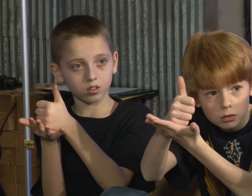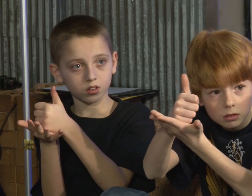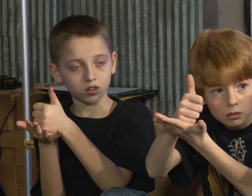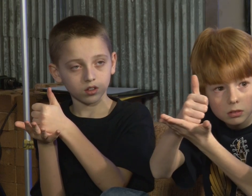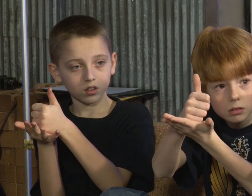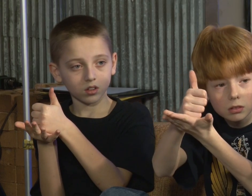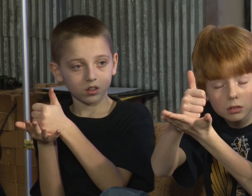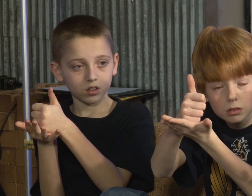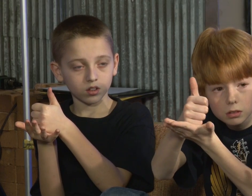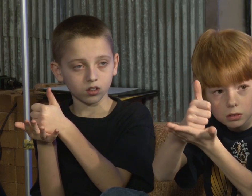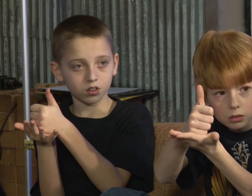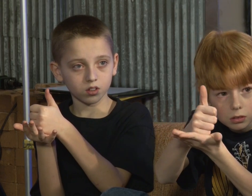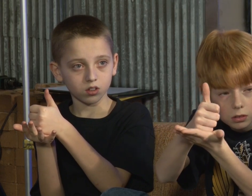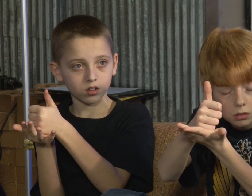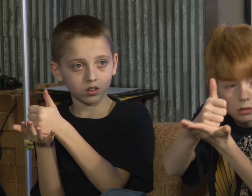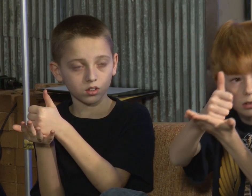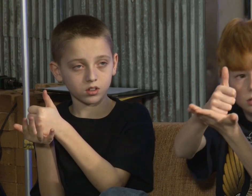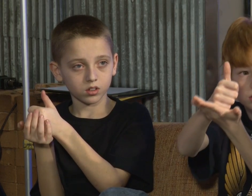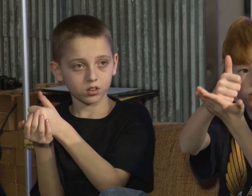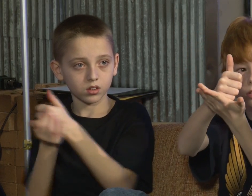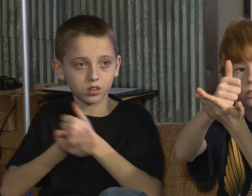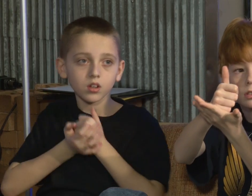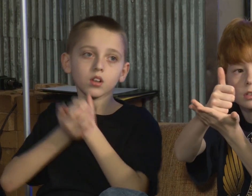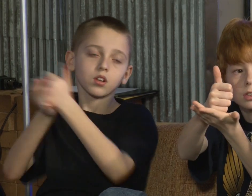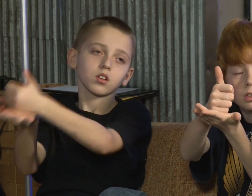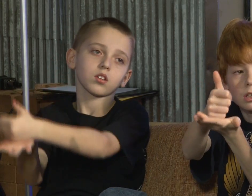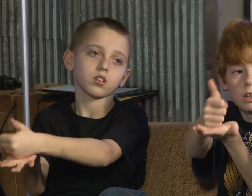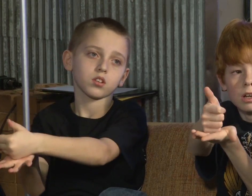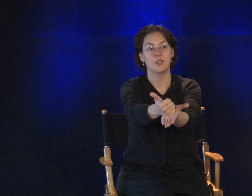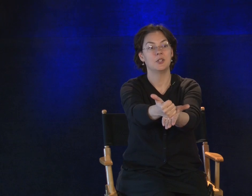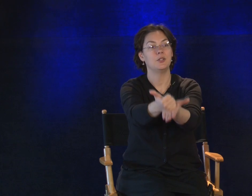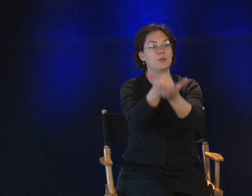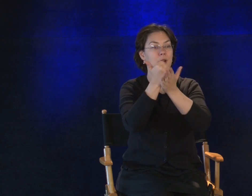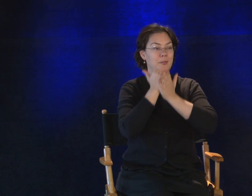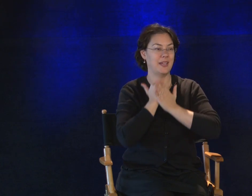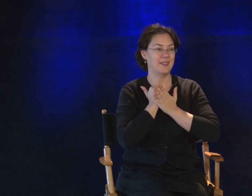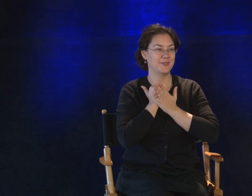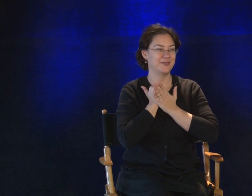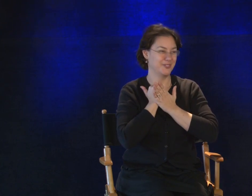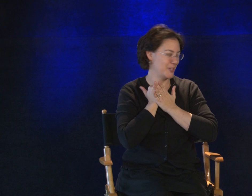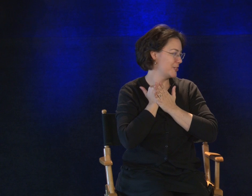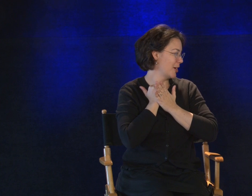Good. Help. I help you. You help me. Good job.